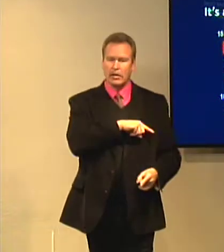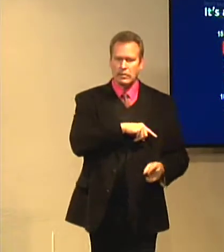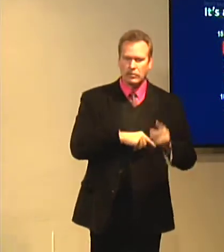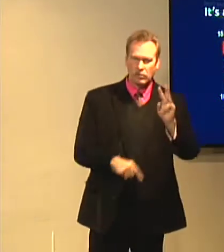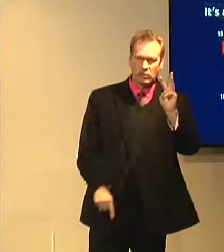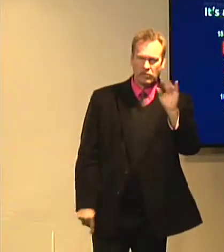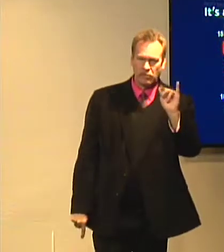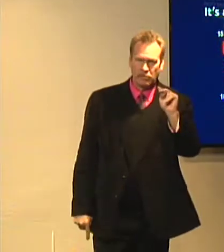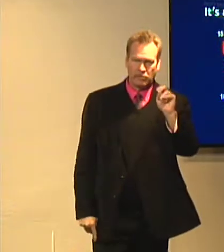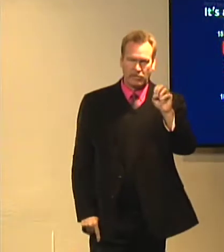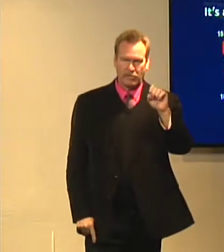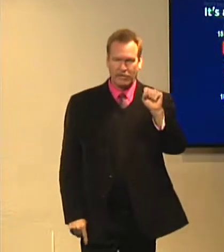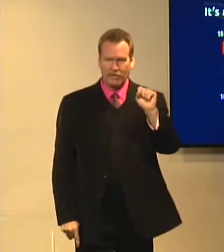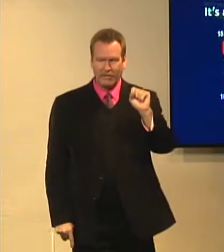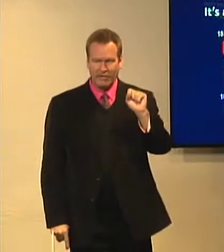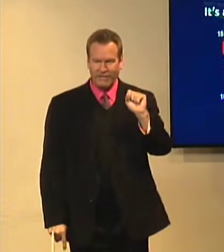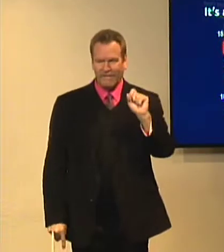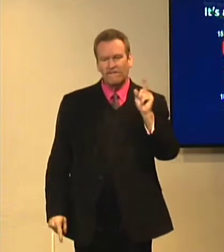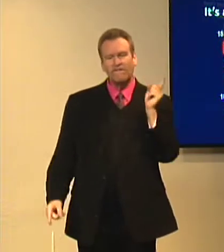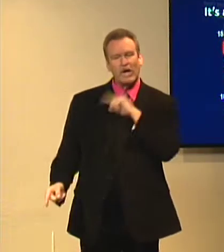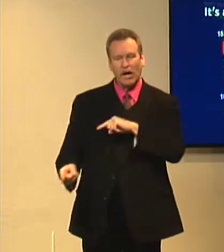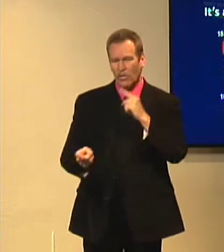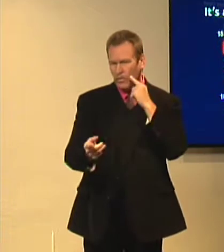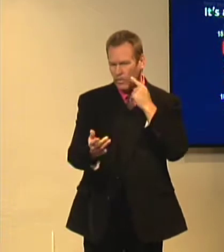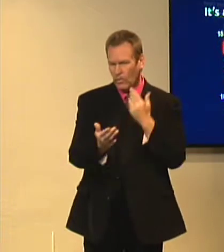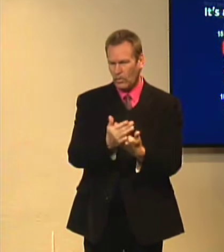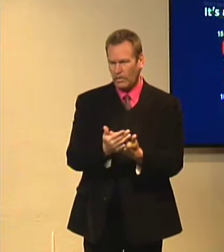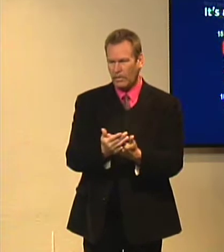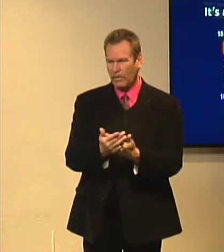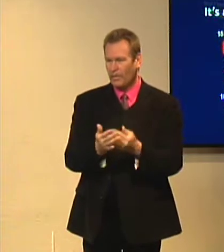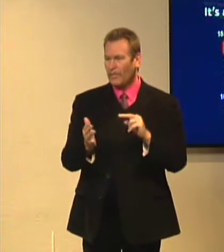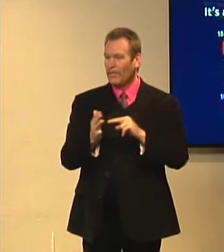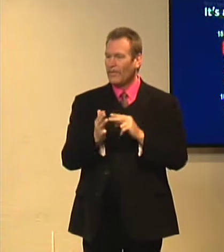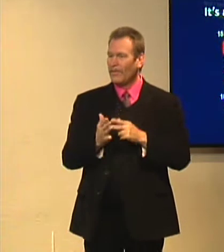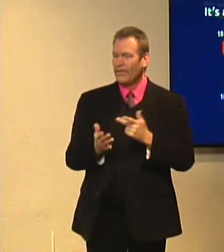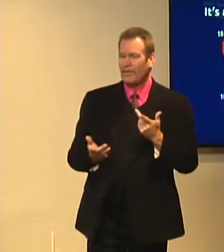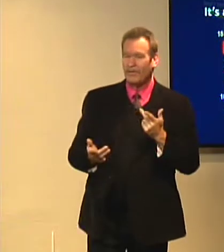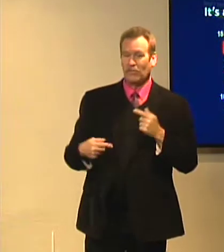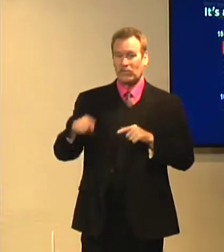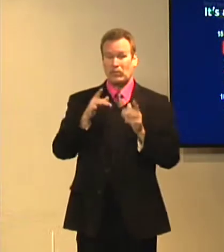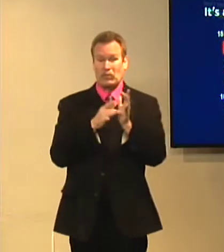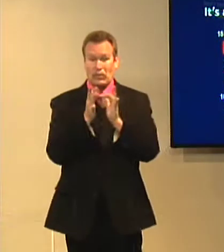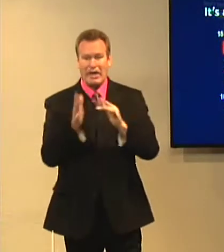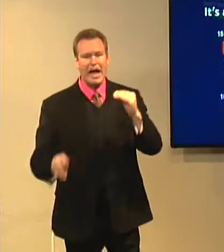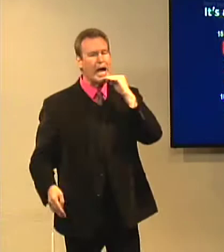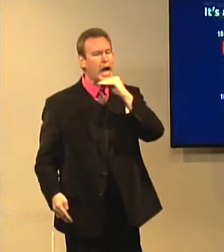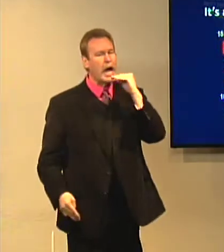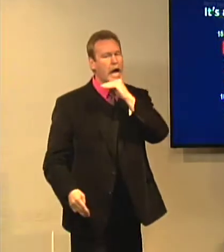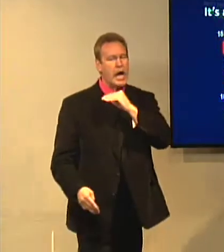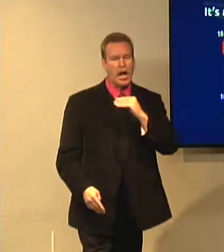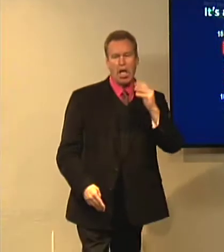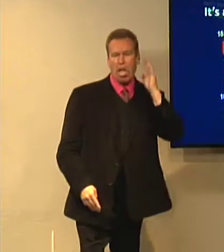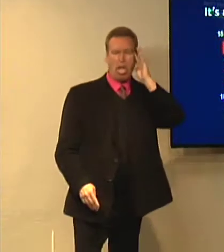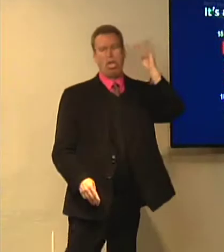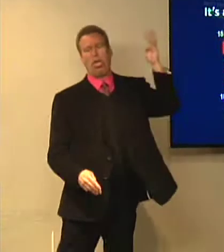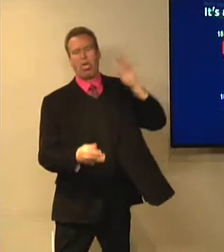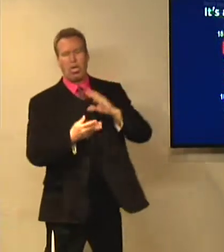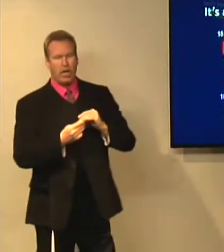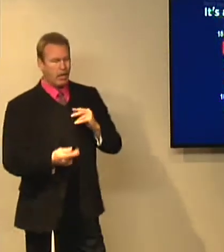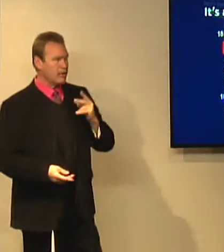we are found to be false witnesses about God. If Jesus Christ has not been raised from the dead, if we made it